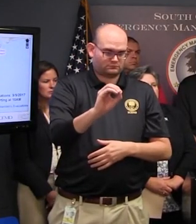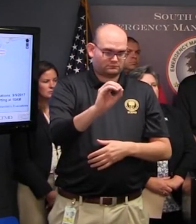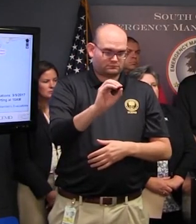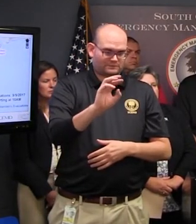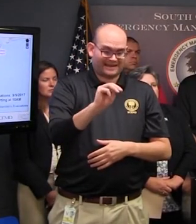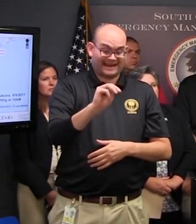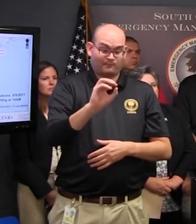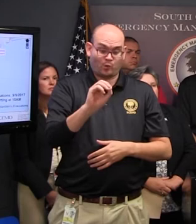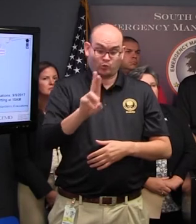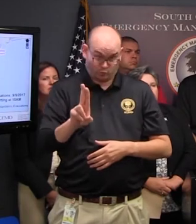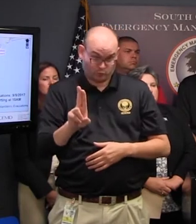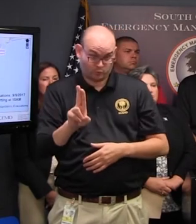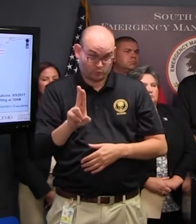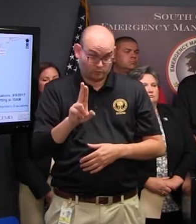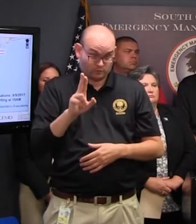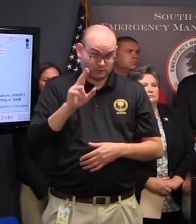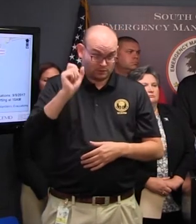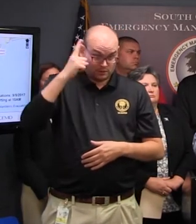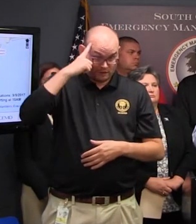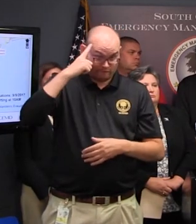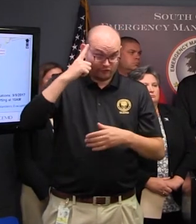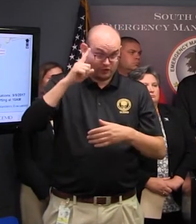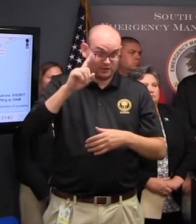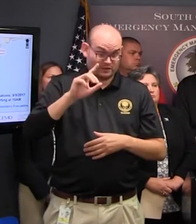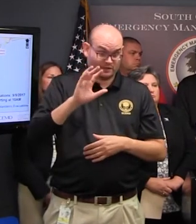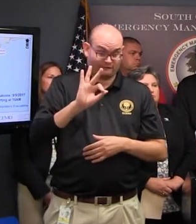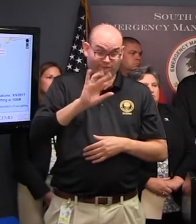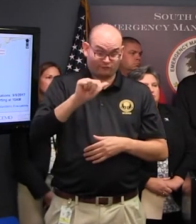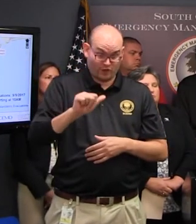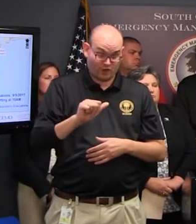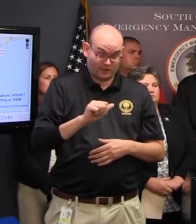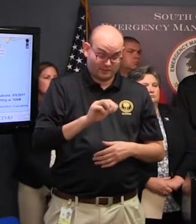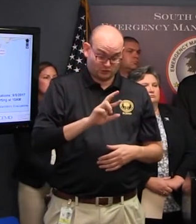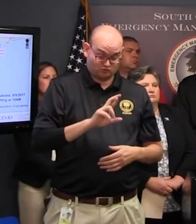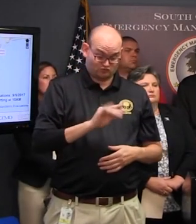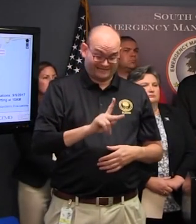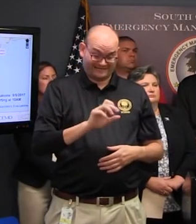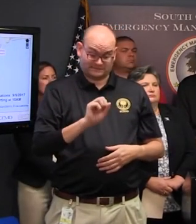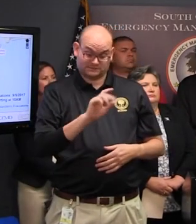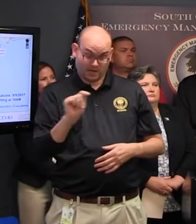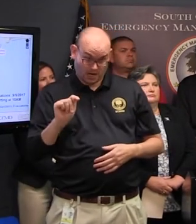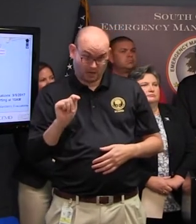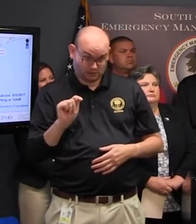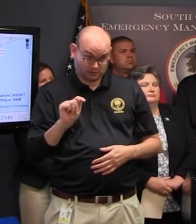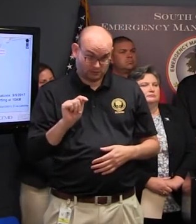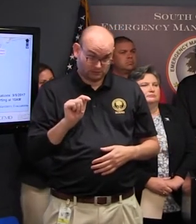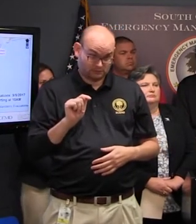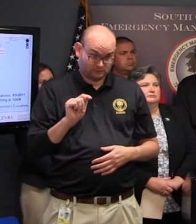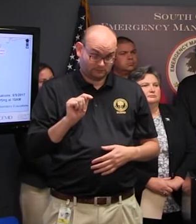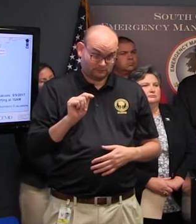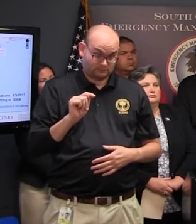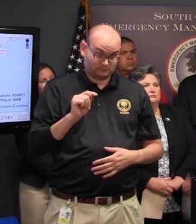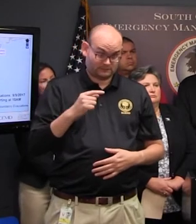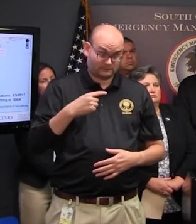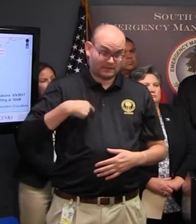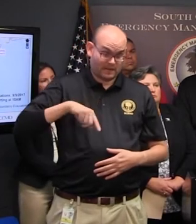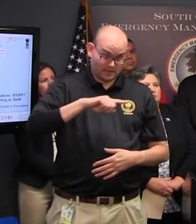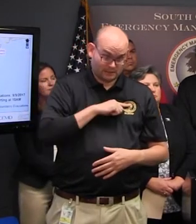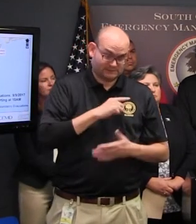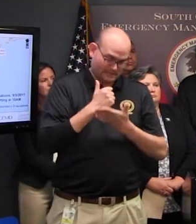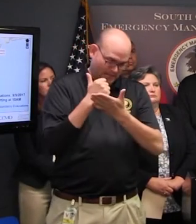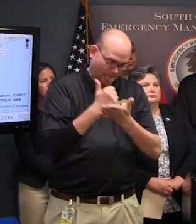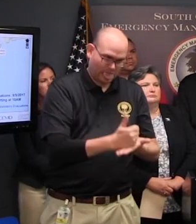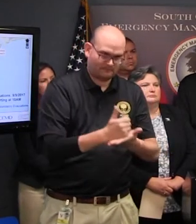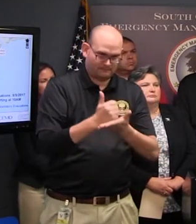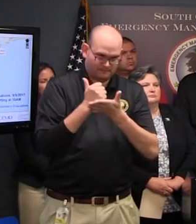provide assistance from our National Guard as needed in Florida and they've already asked for MPs which we're in process